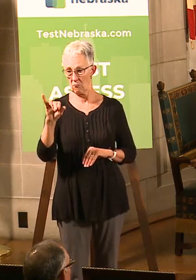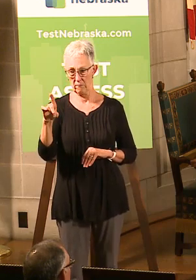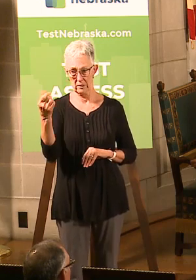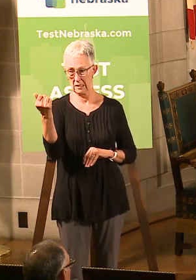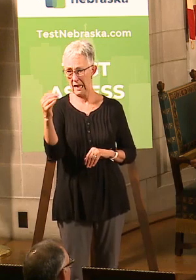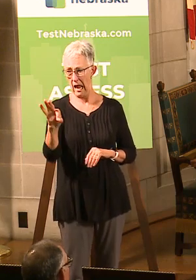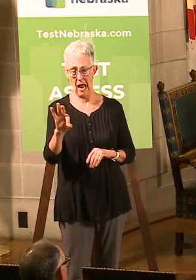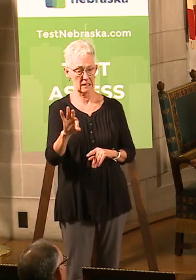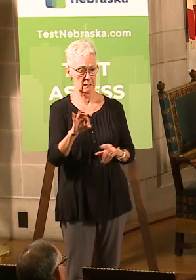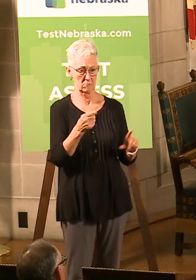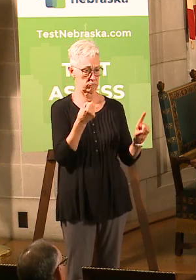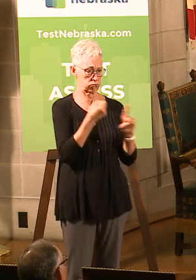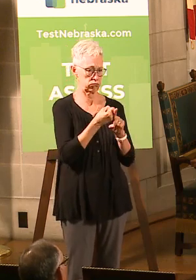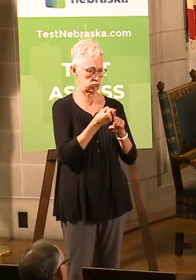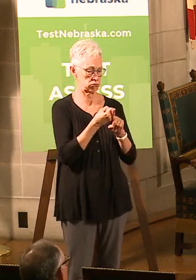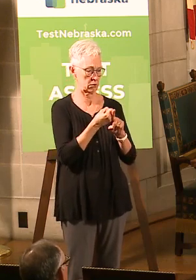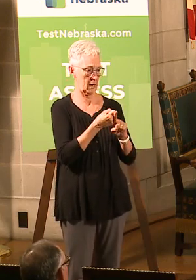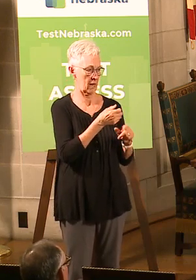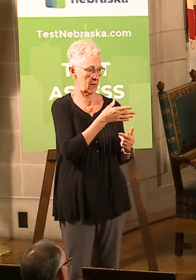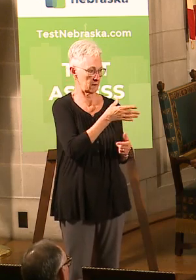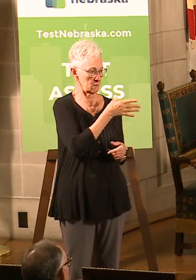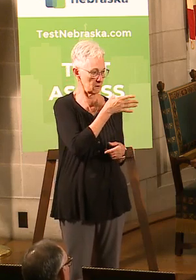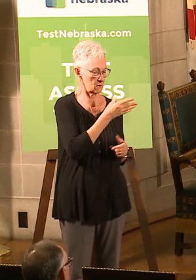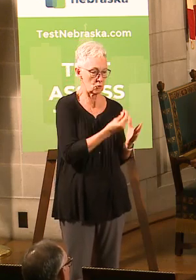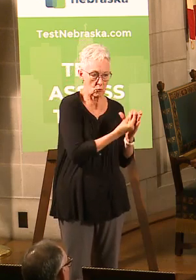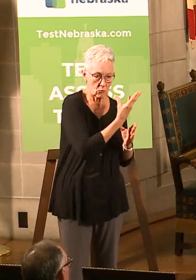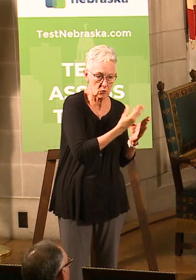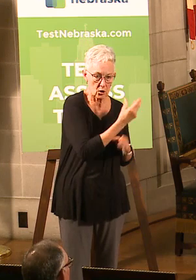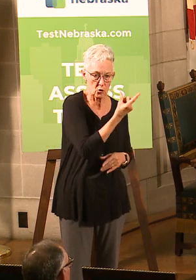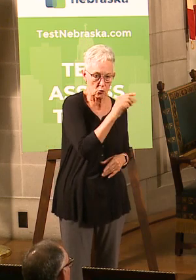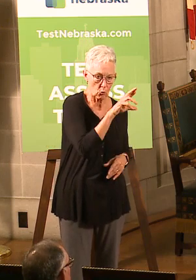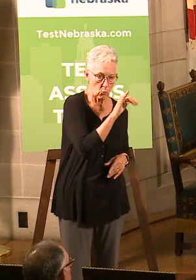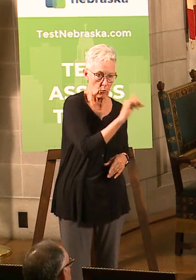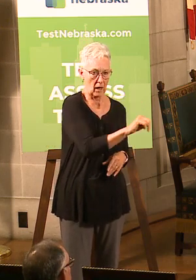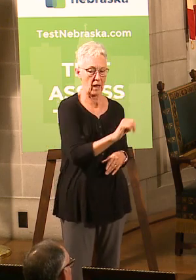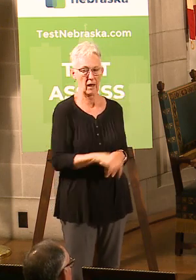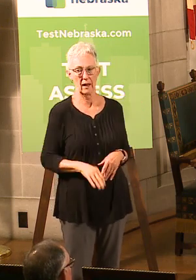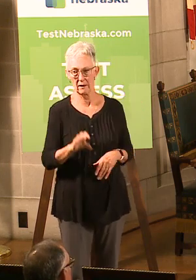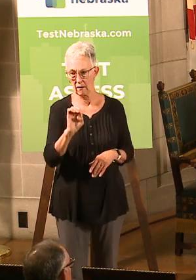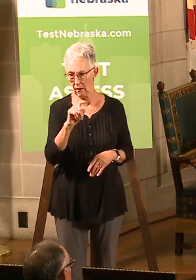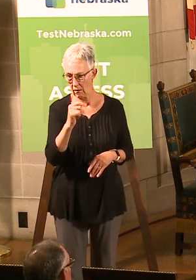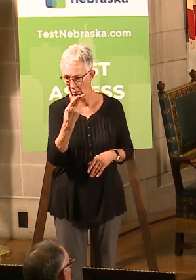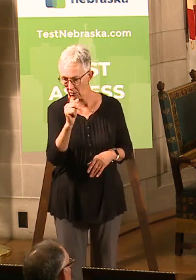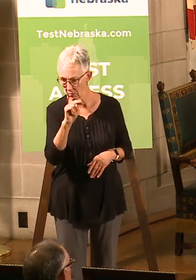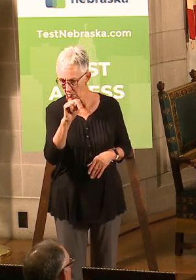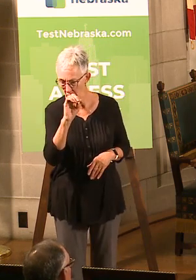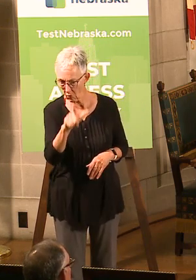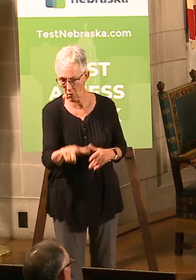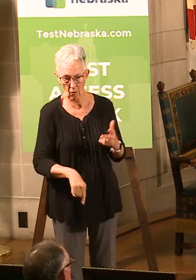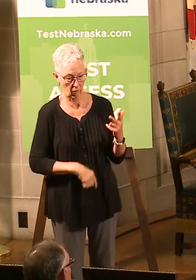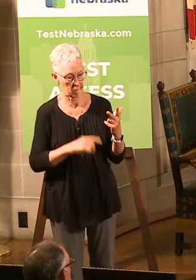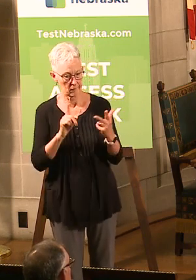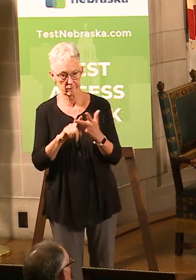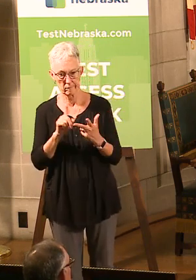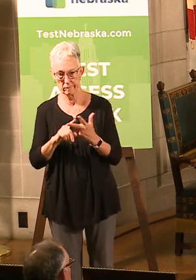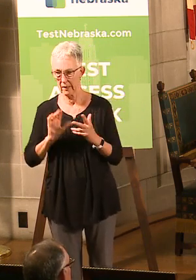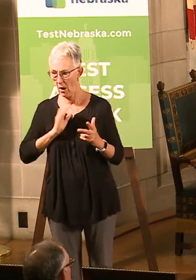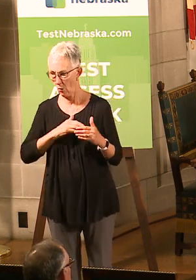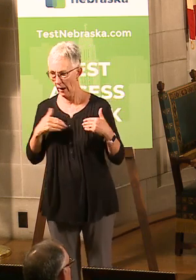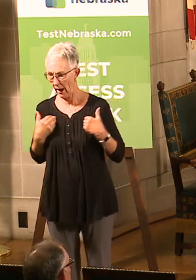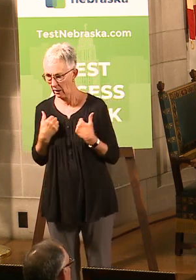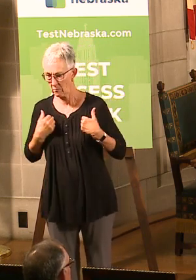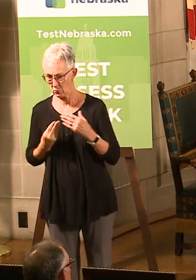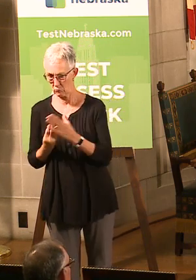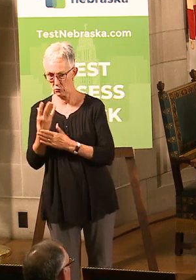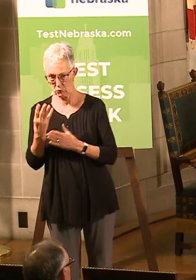grains. It's affected ethanol. It definitely has affected our livestock. So there's a lot of areas that we could have focused in